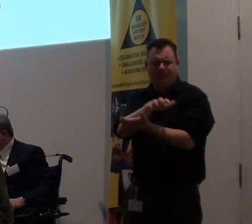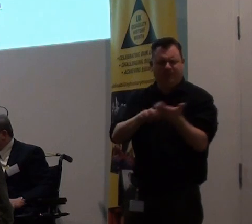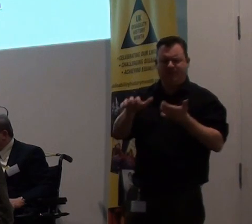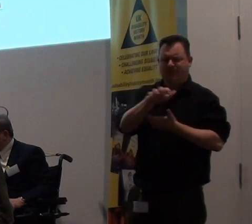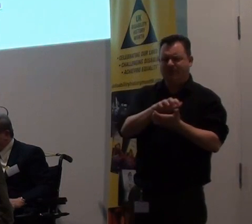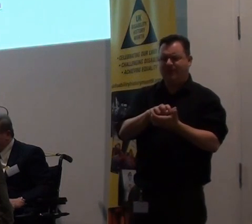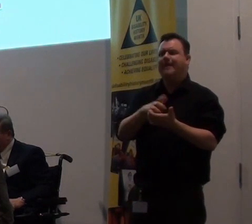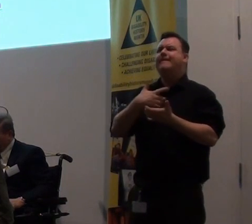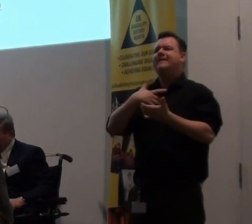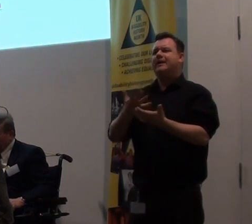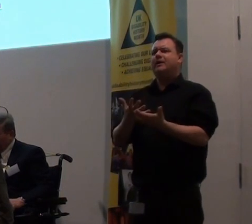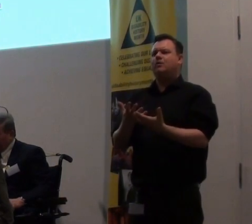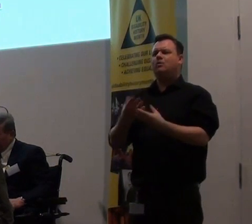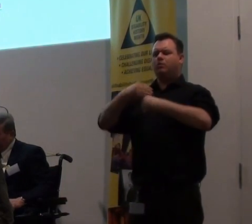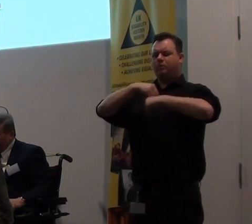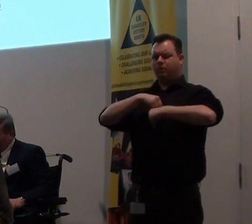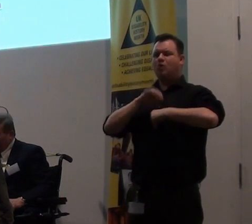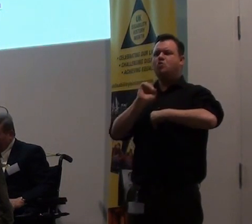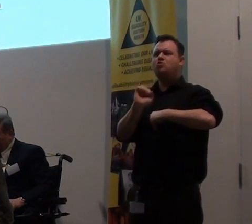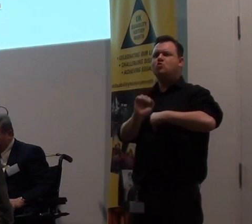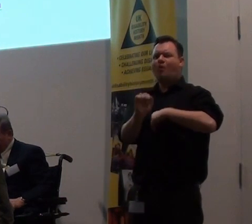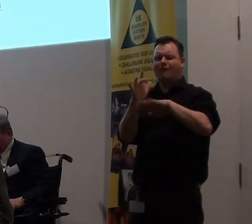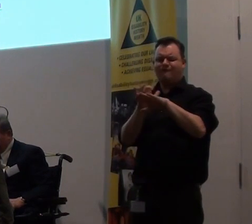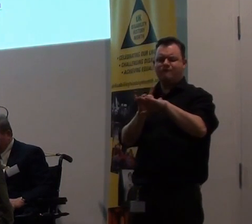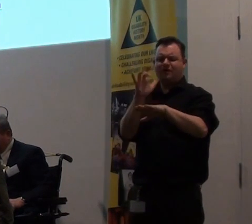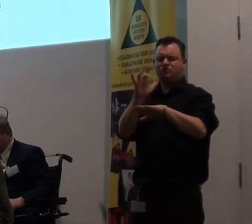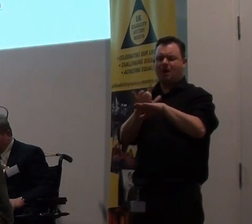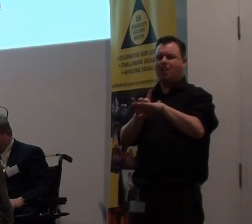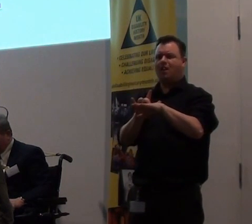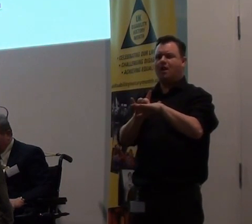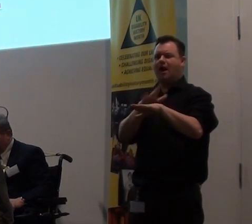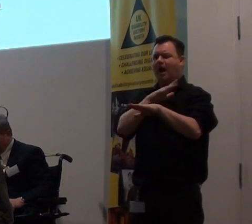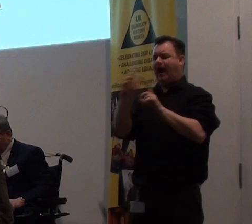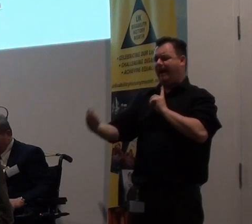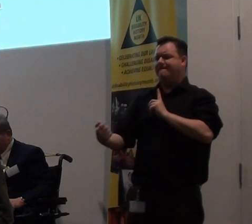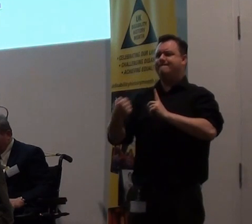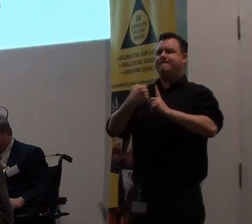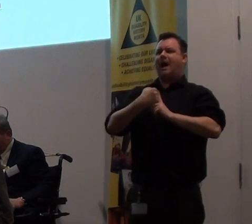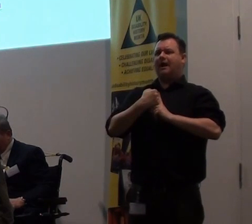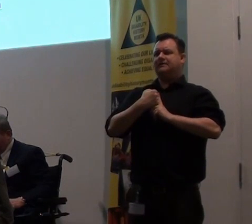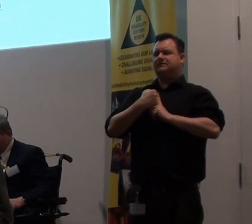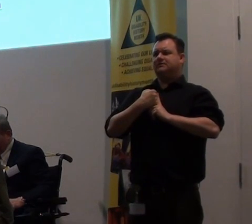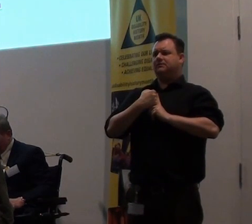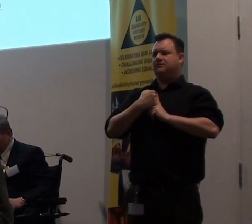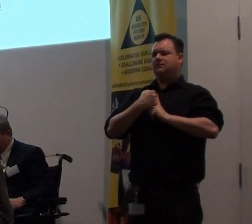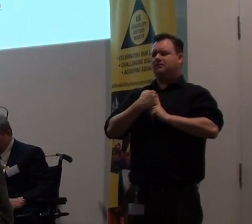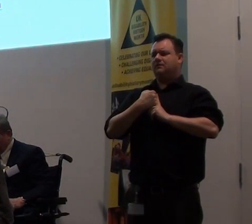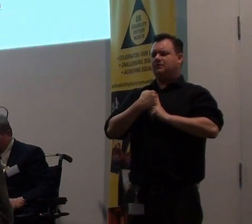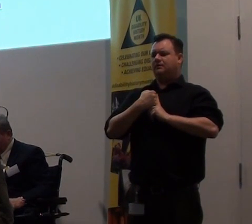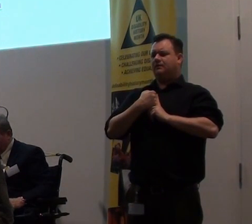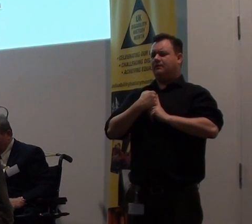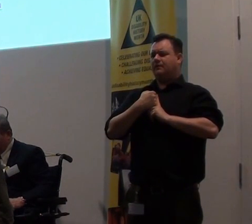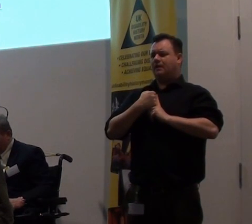your fragility. I impact blood drips of